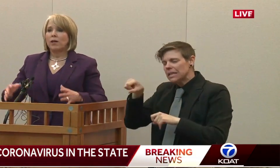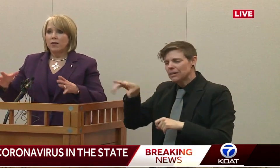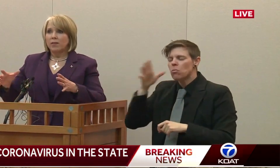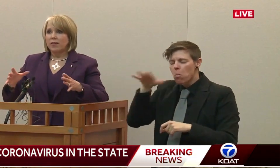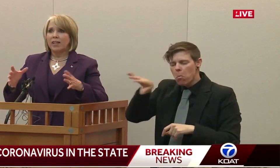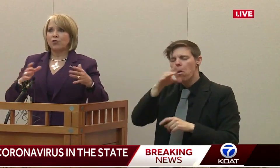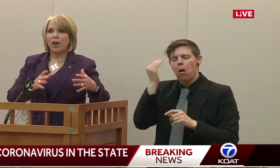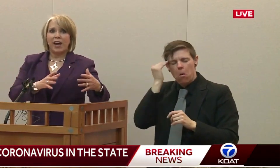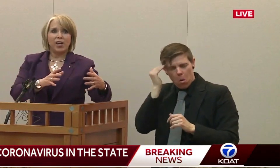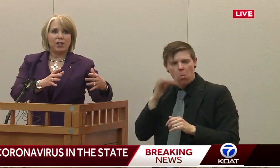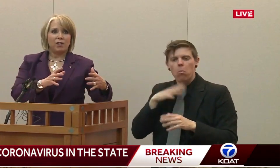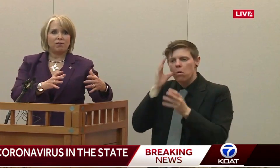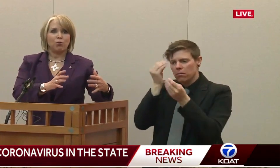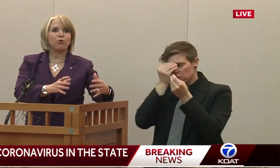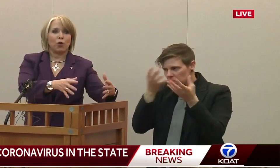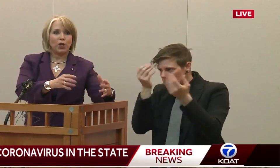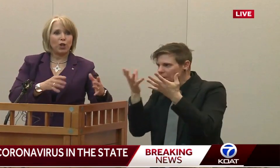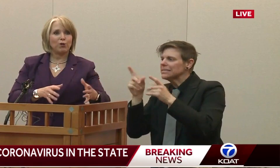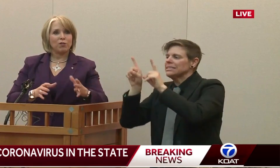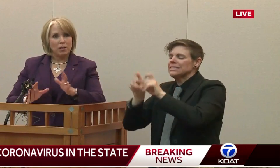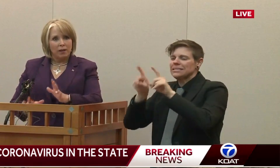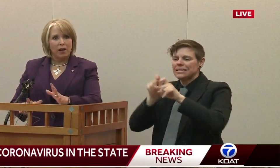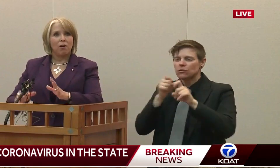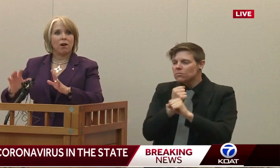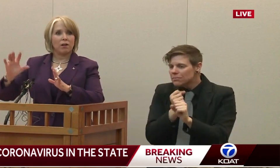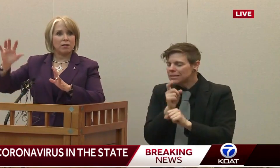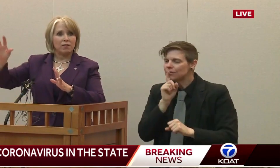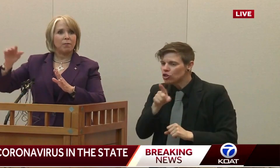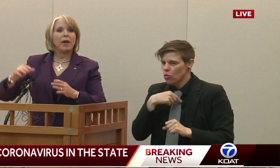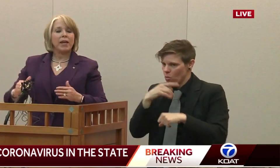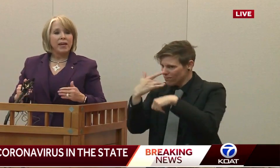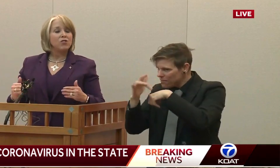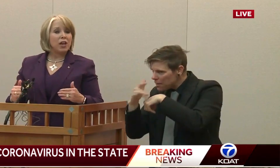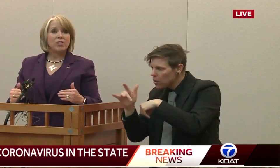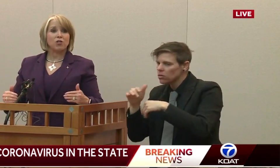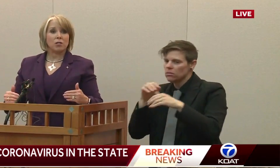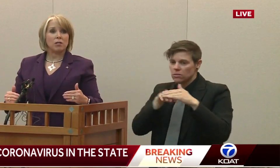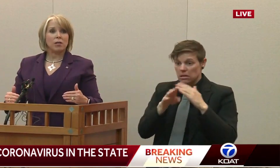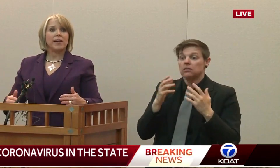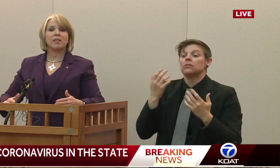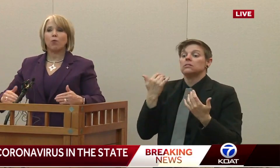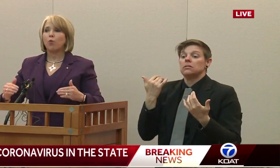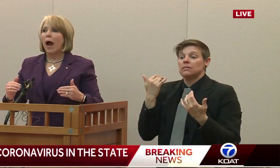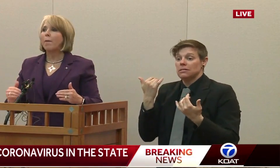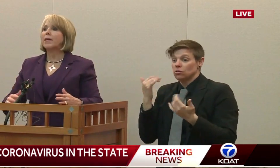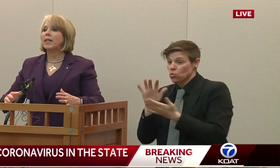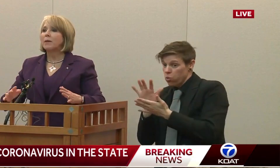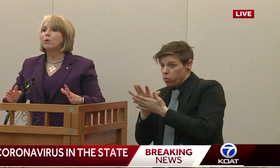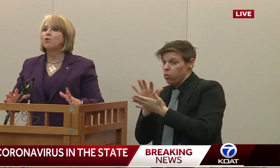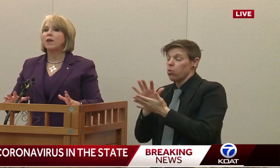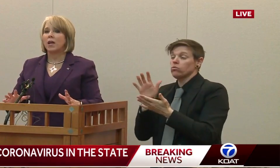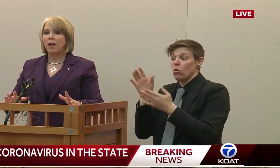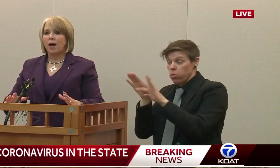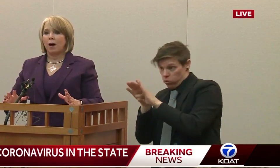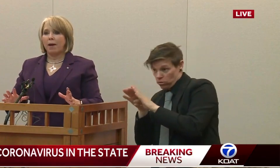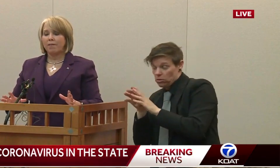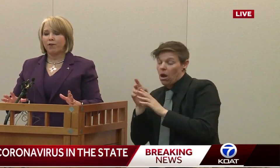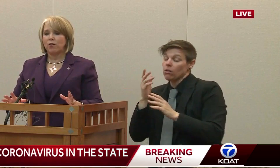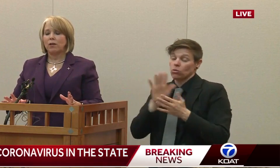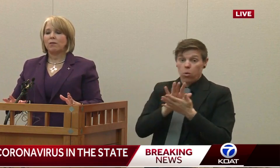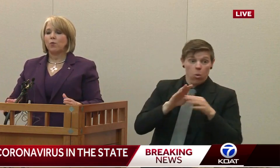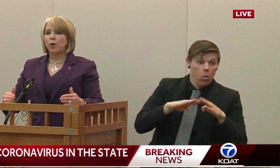you know, people are, yesterday schools weren't closed, today they are. This information, it changes. It's a rapidly moving